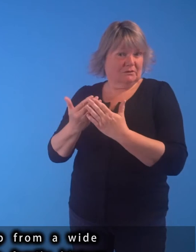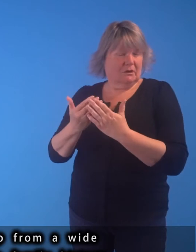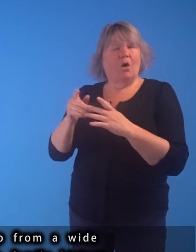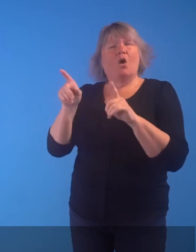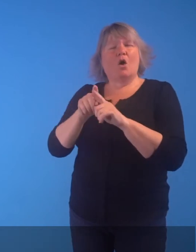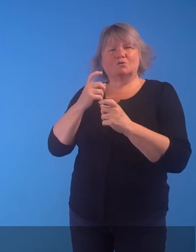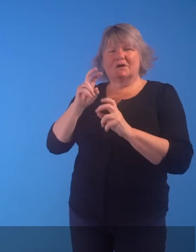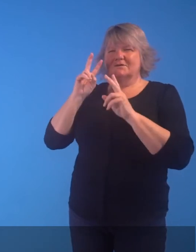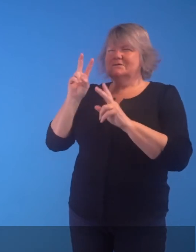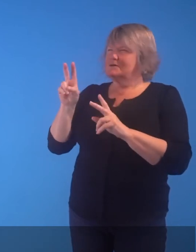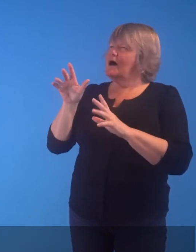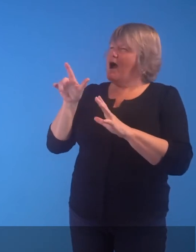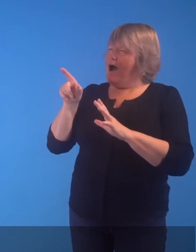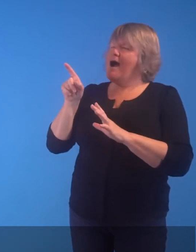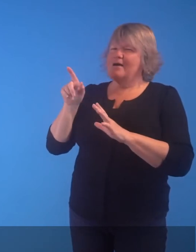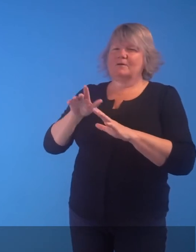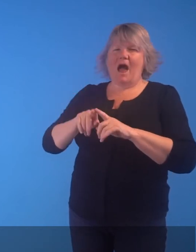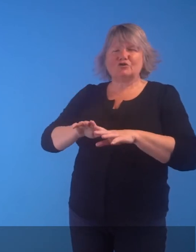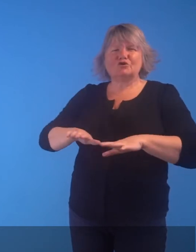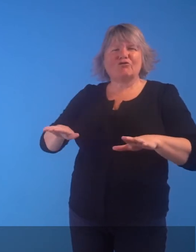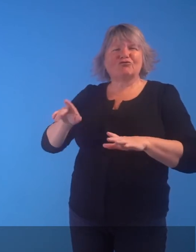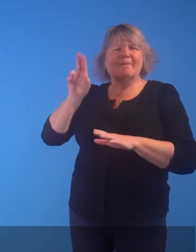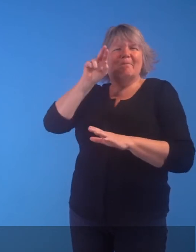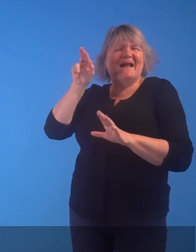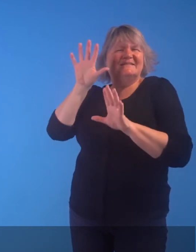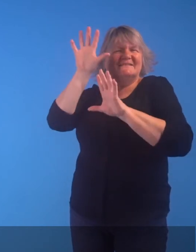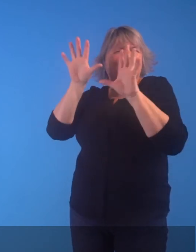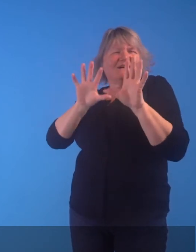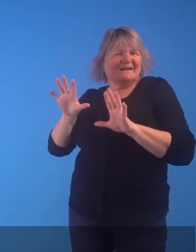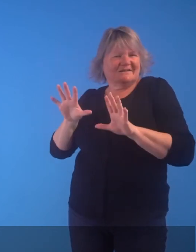And are always marked by a childlike painterliness.